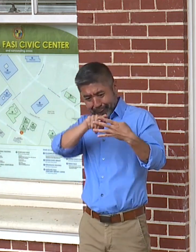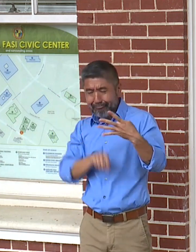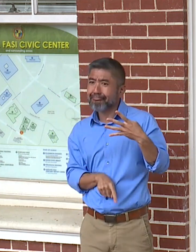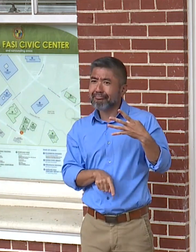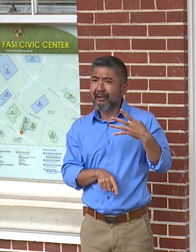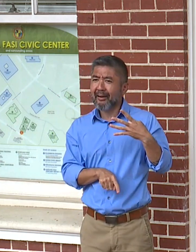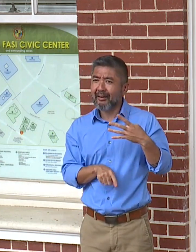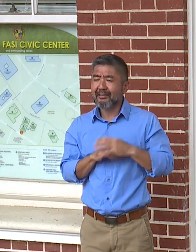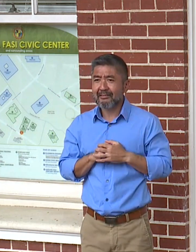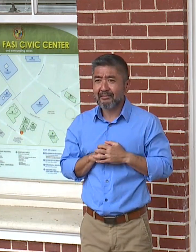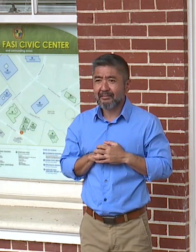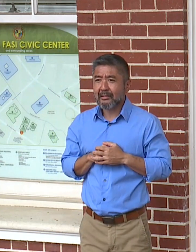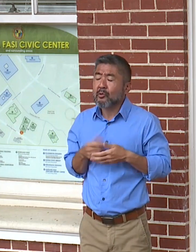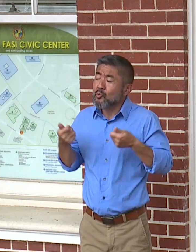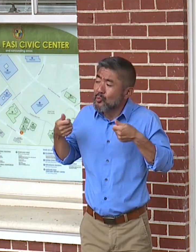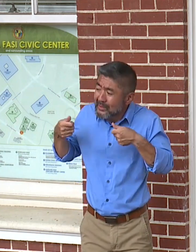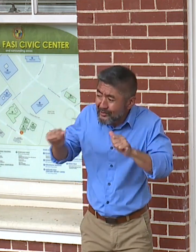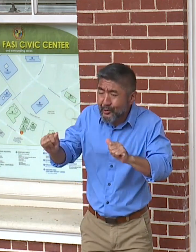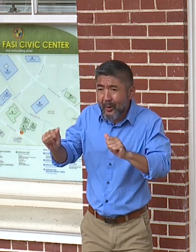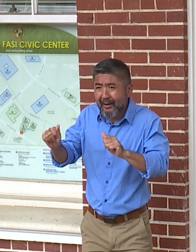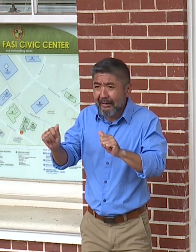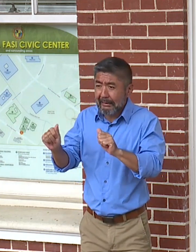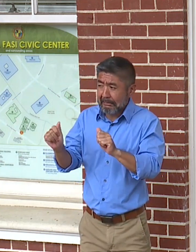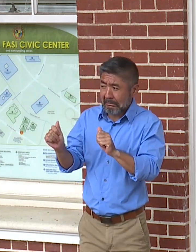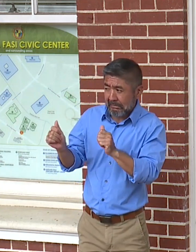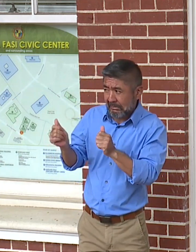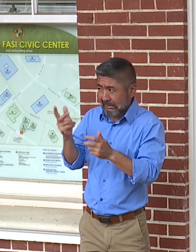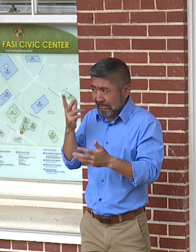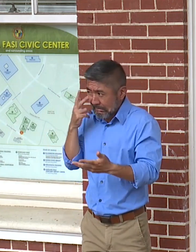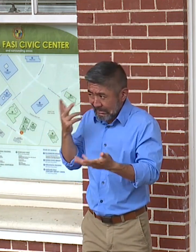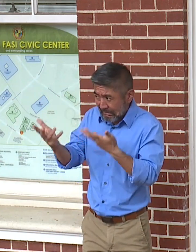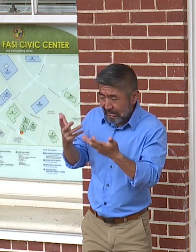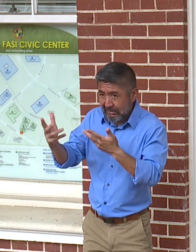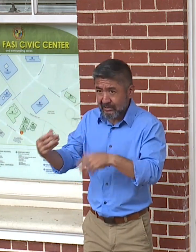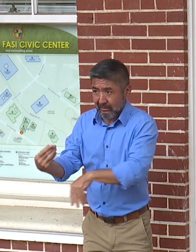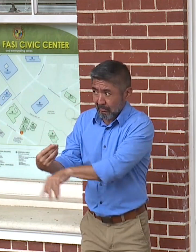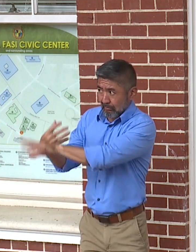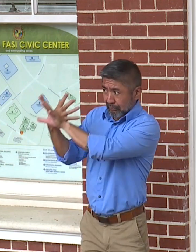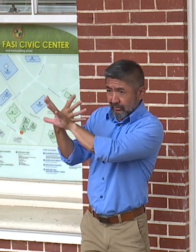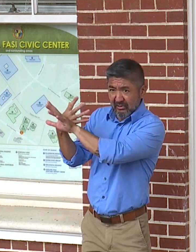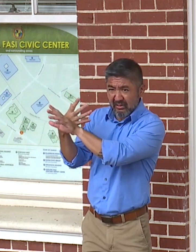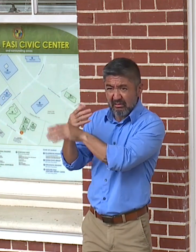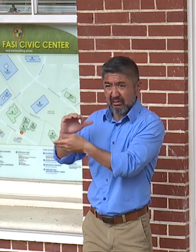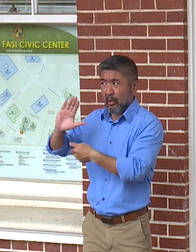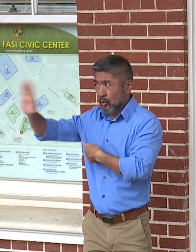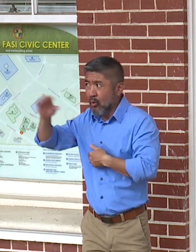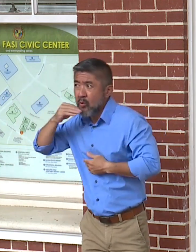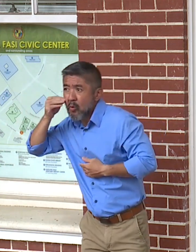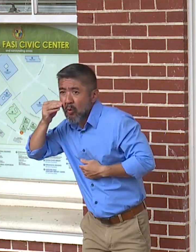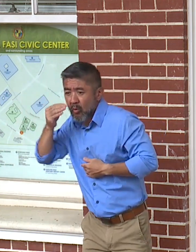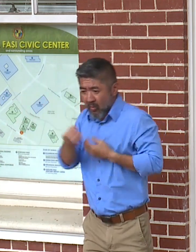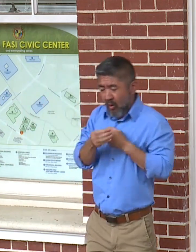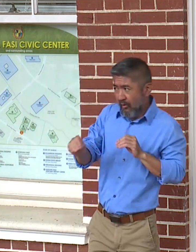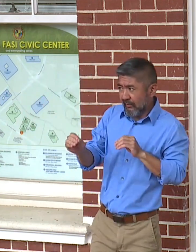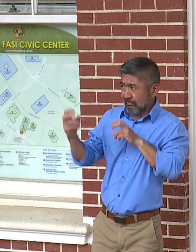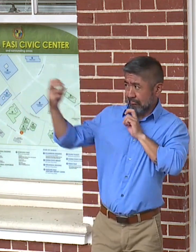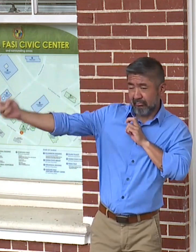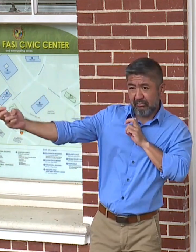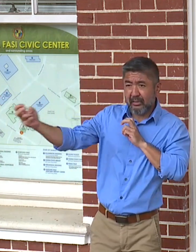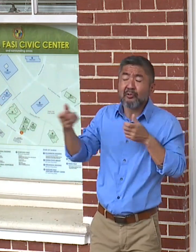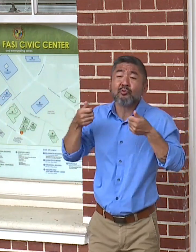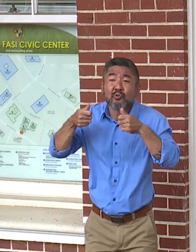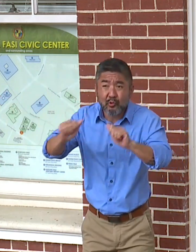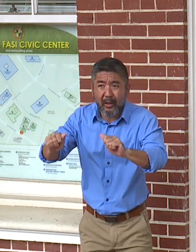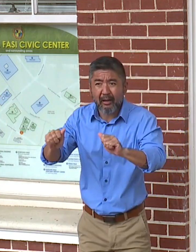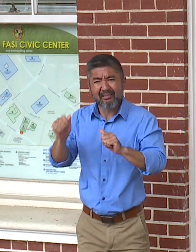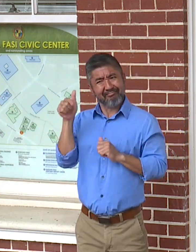remote services as a way to get the paperwork done. And these are so important because as